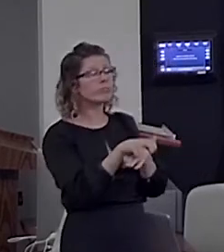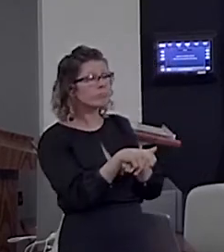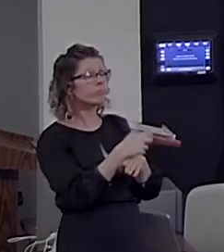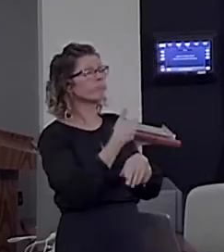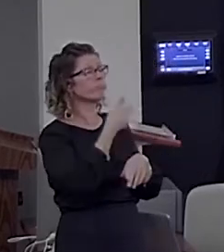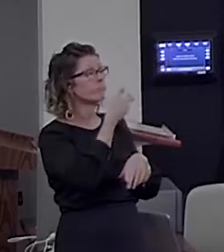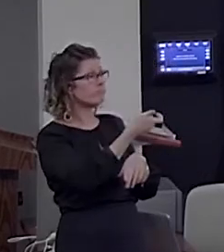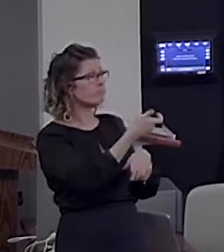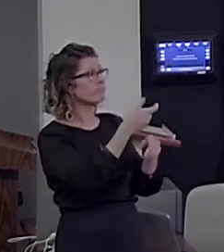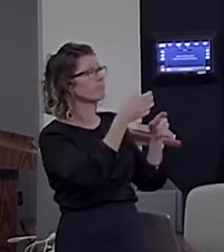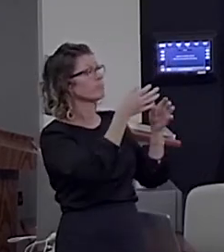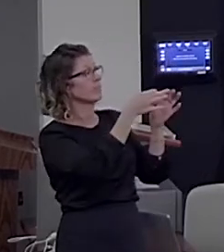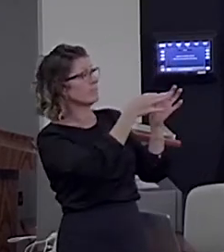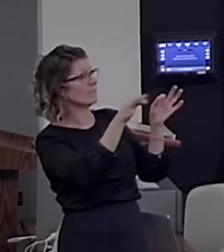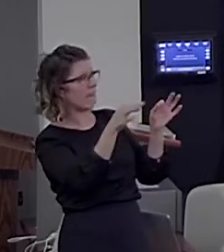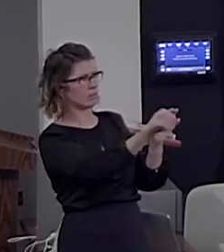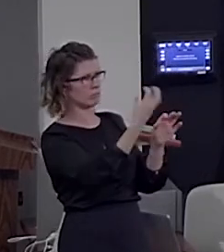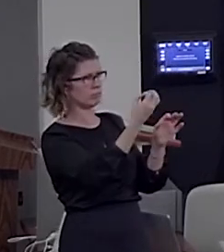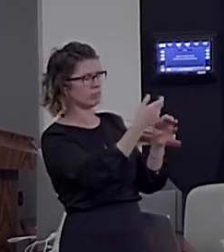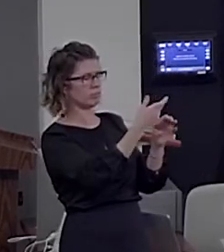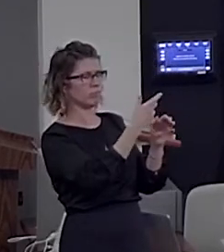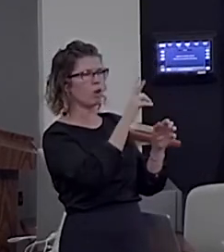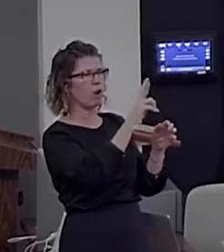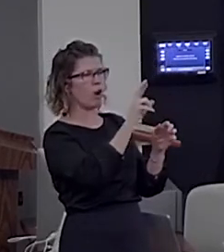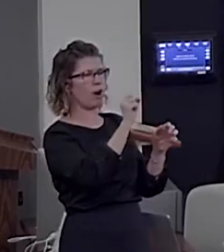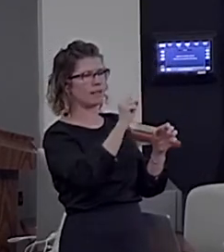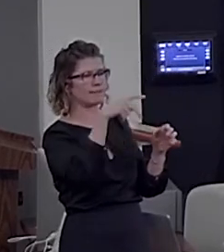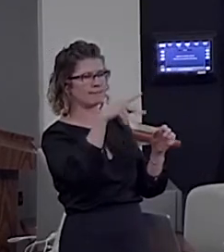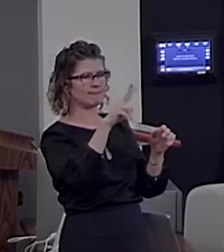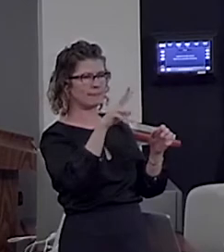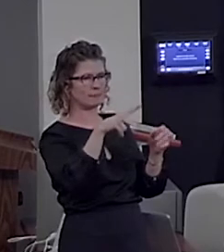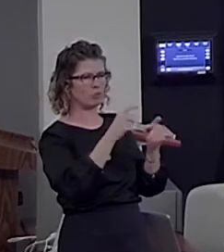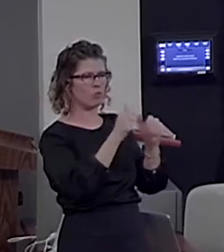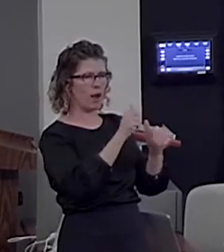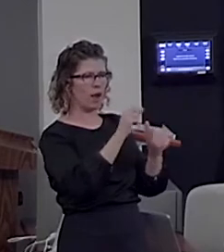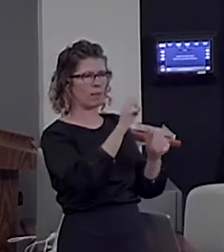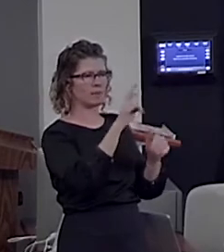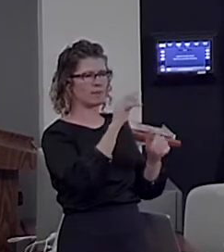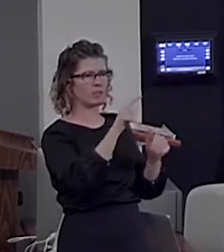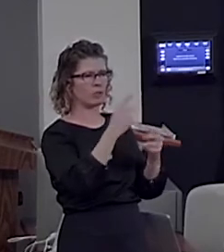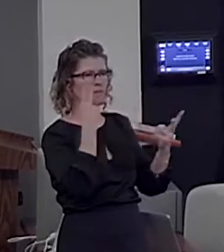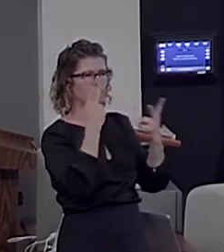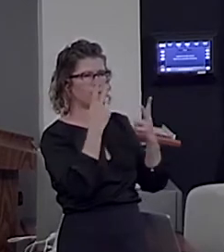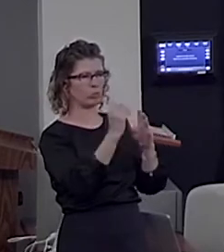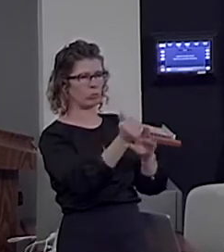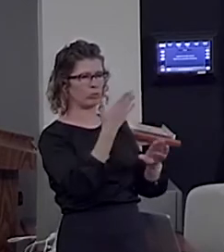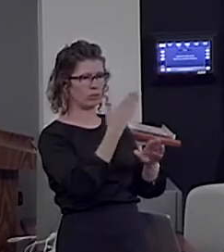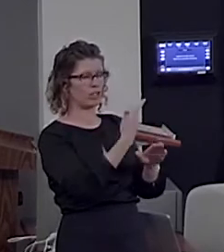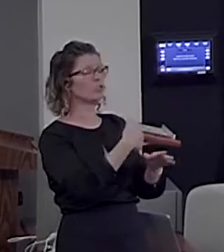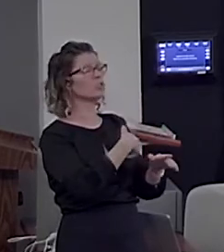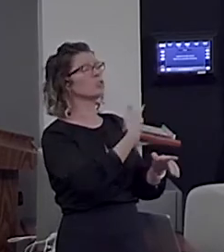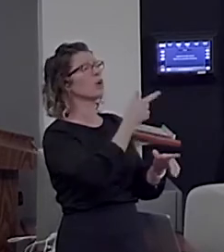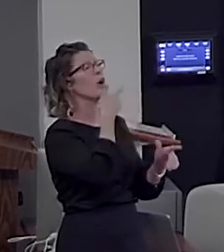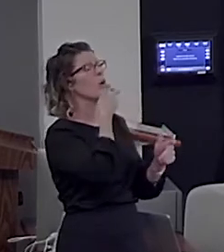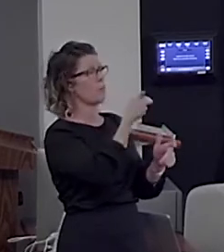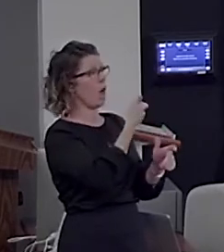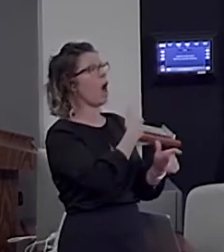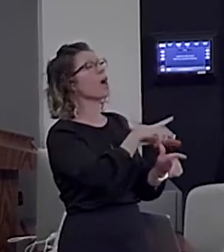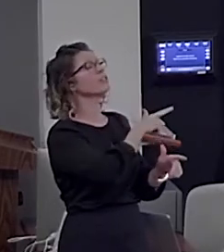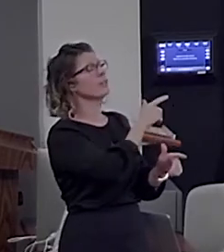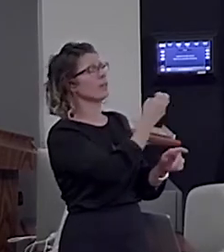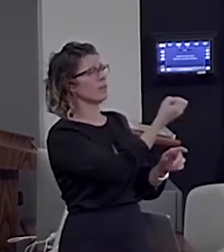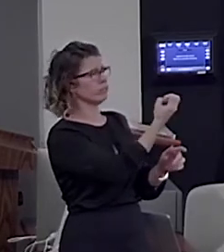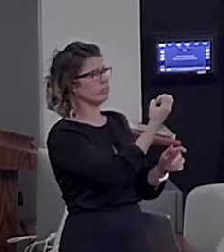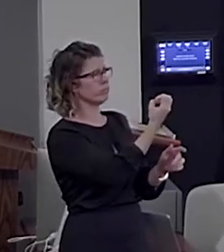serial visual presentation, and then there would be a gap of two seconds, and then they would get an ellipsis